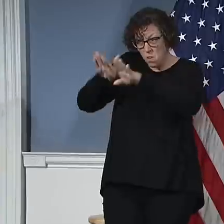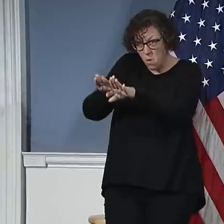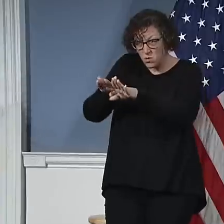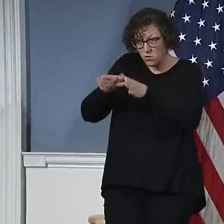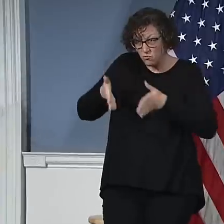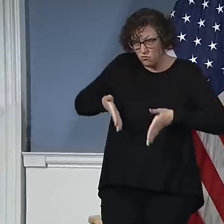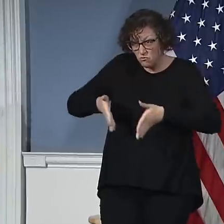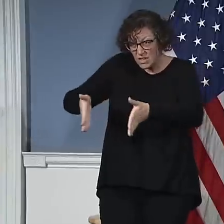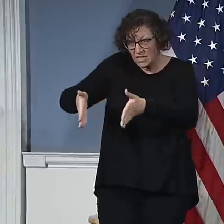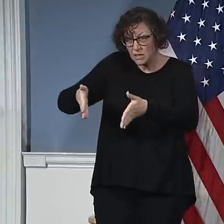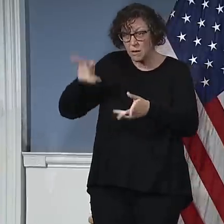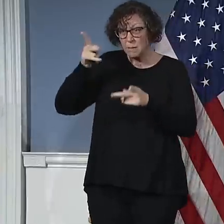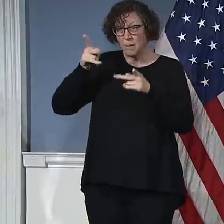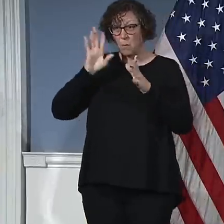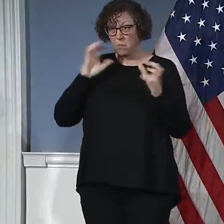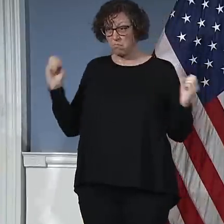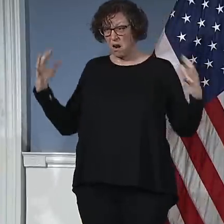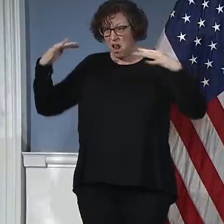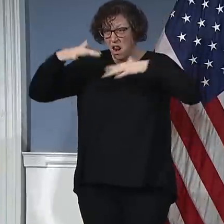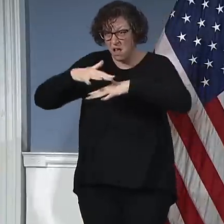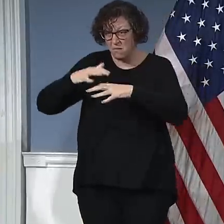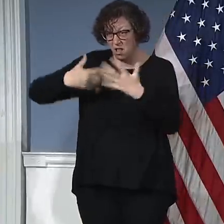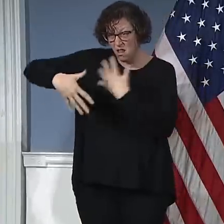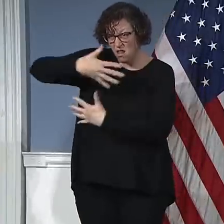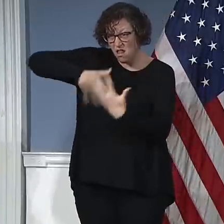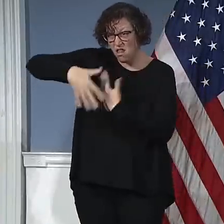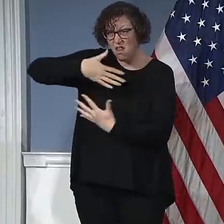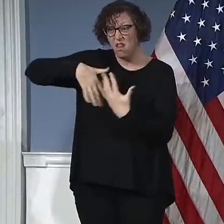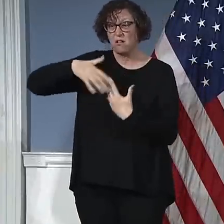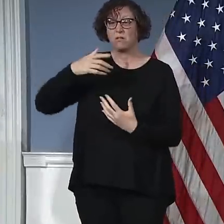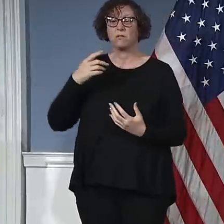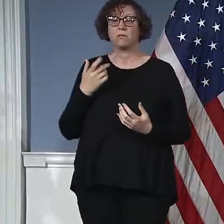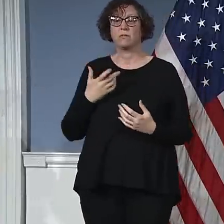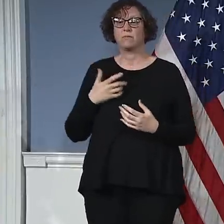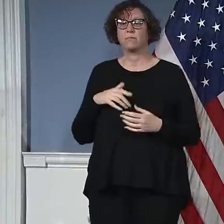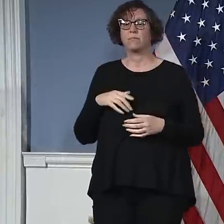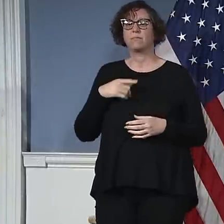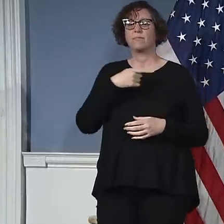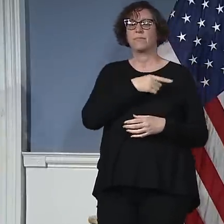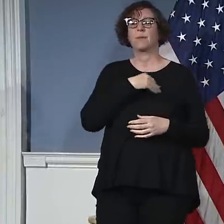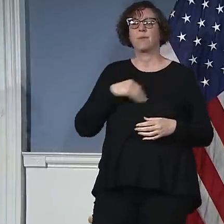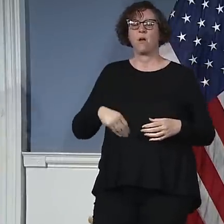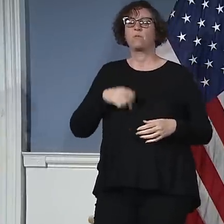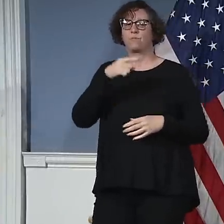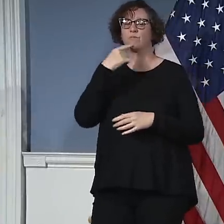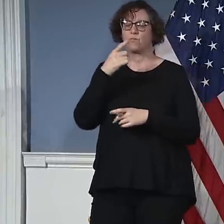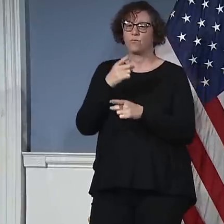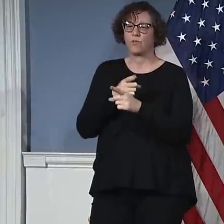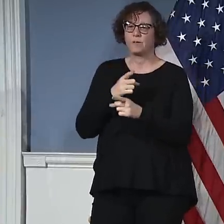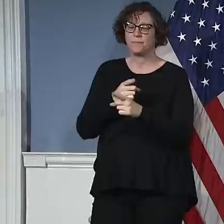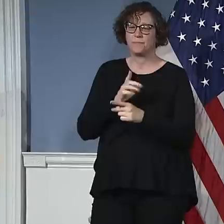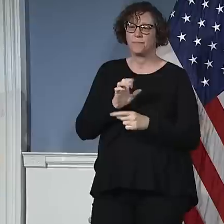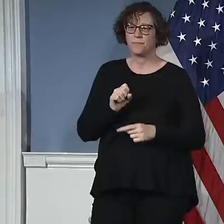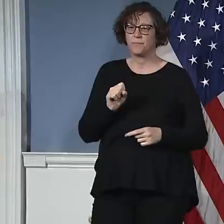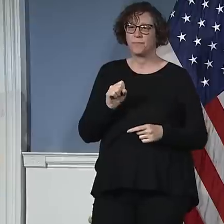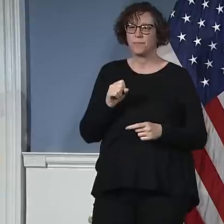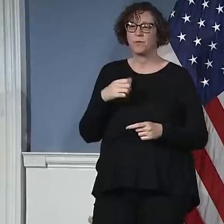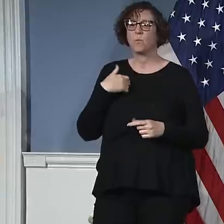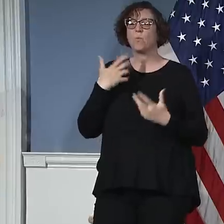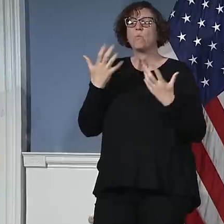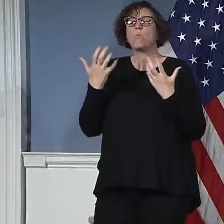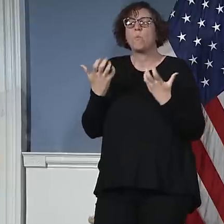Shea and I have talked about this repeatedly. I've talked to the governor several times about it, including this morning. We wanted to strike that balance.